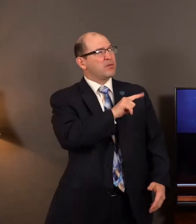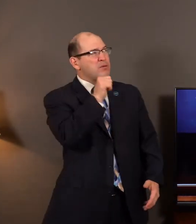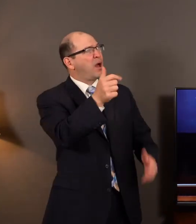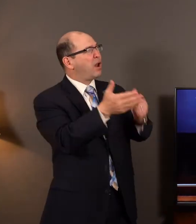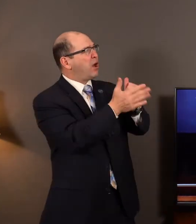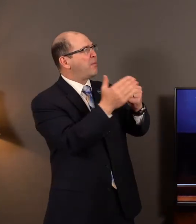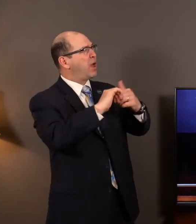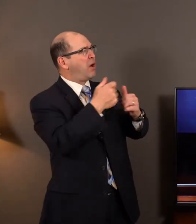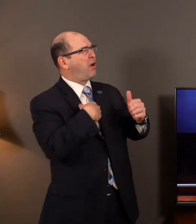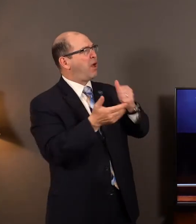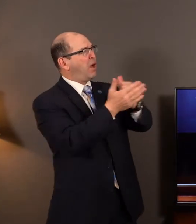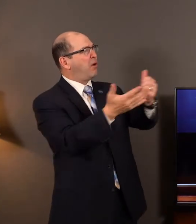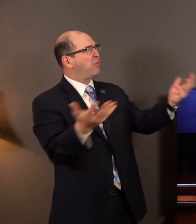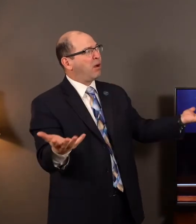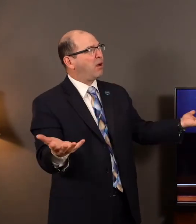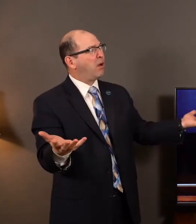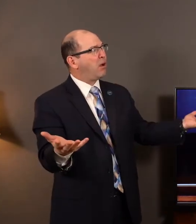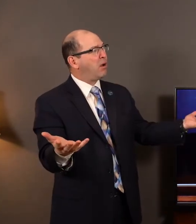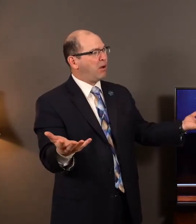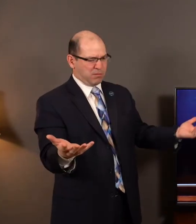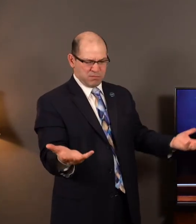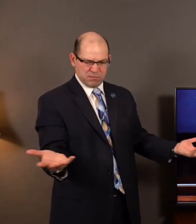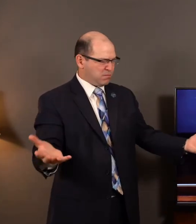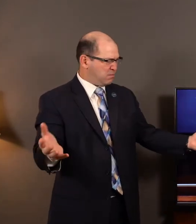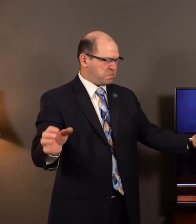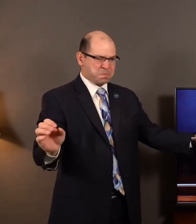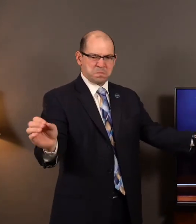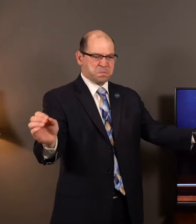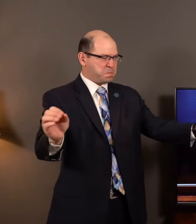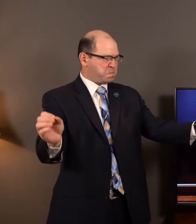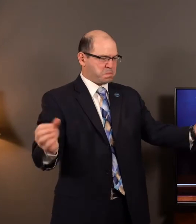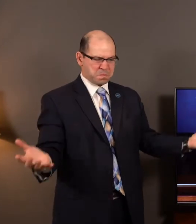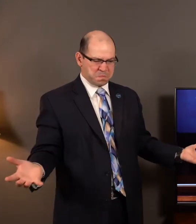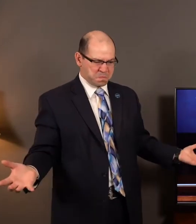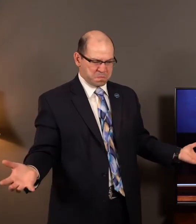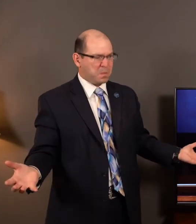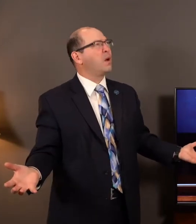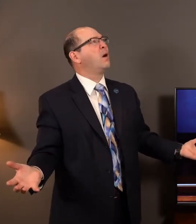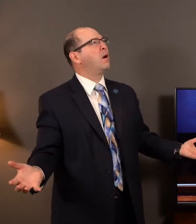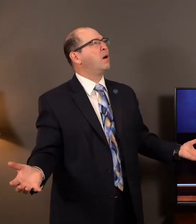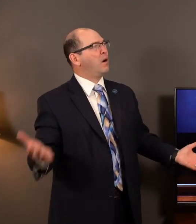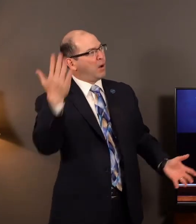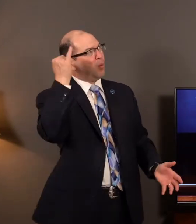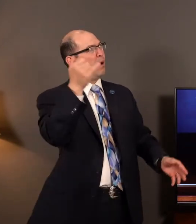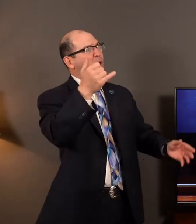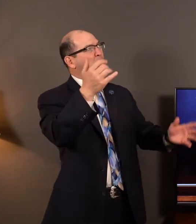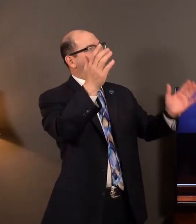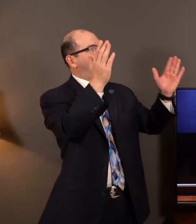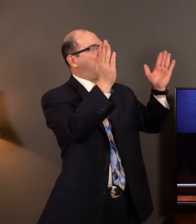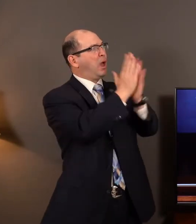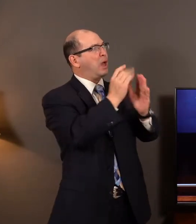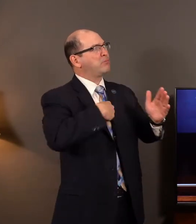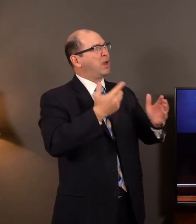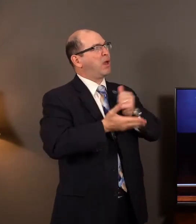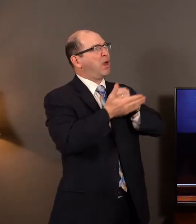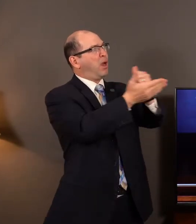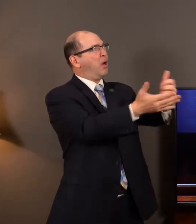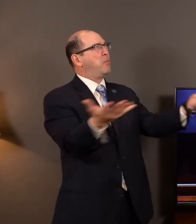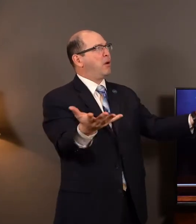help thee? Out of the barn floor or out of the wine press? The king is saying to the lady, Listen, why are you looking to me for help if God's not helping us? I